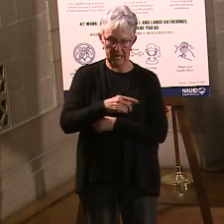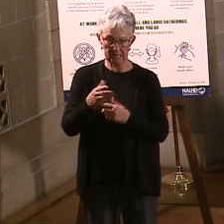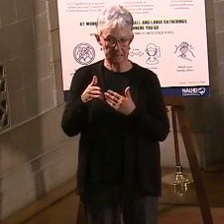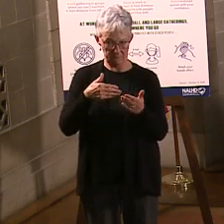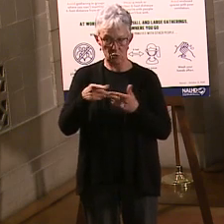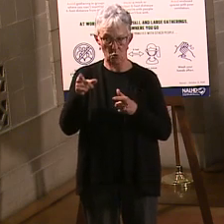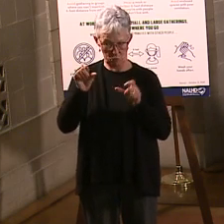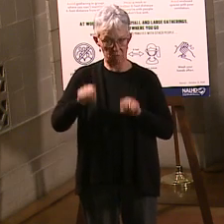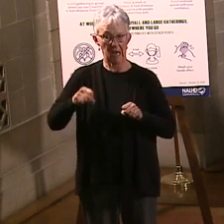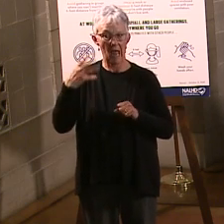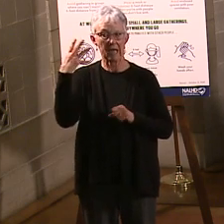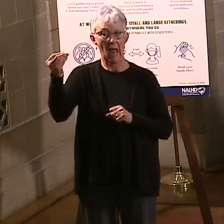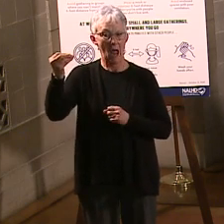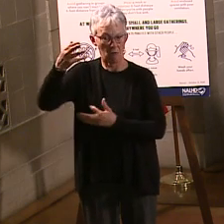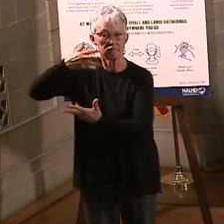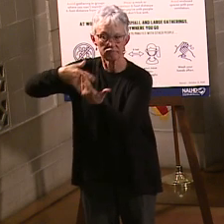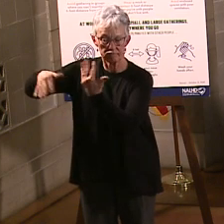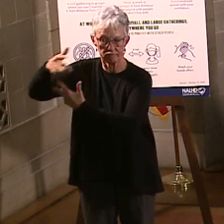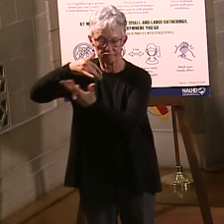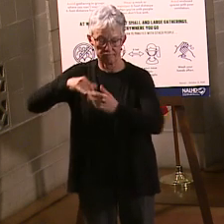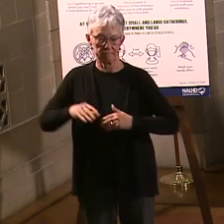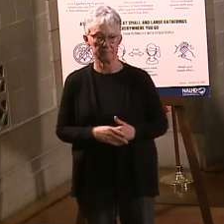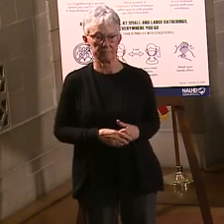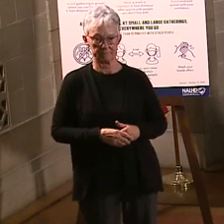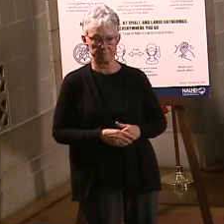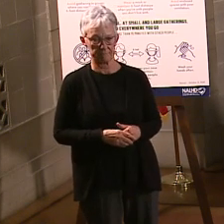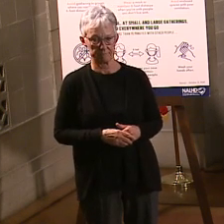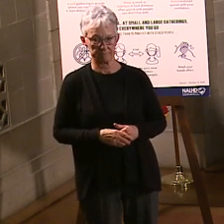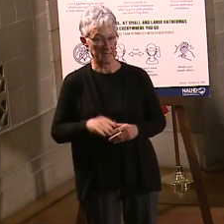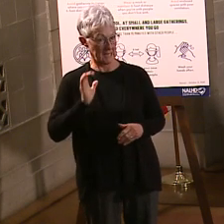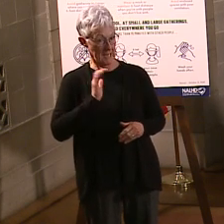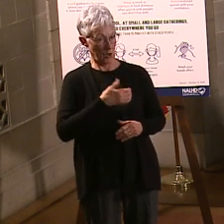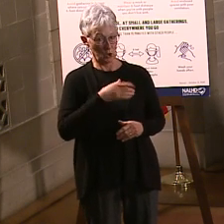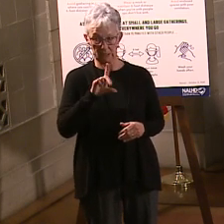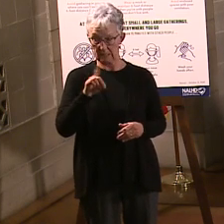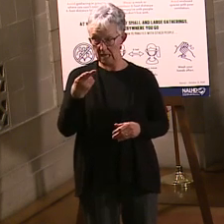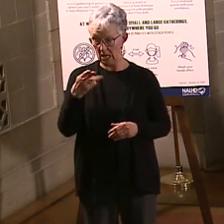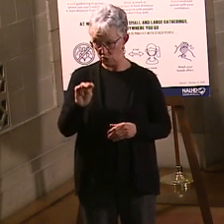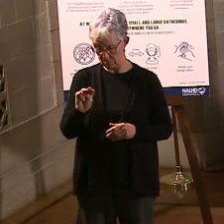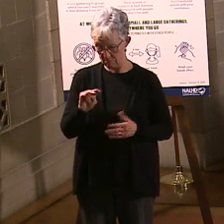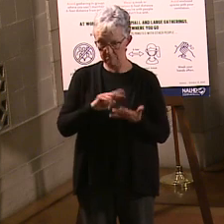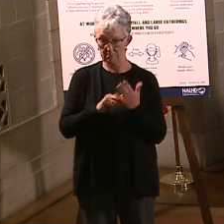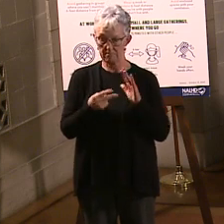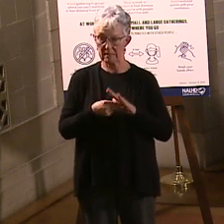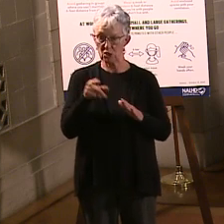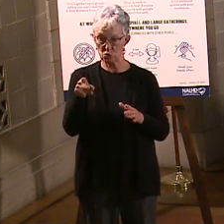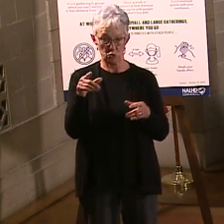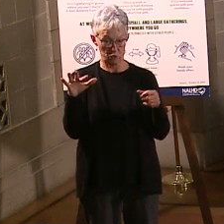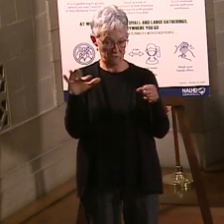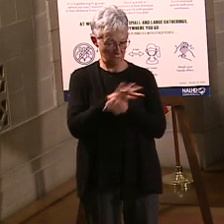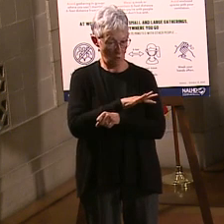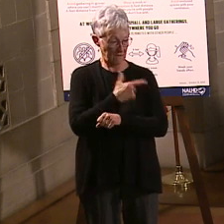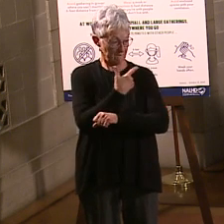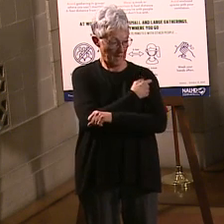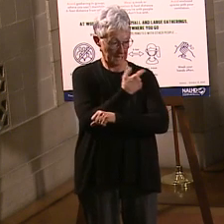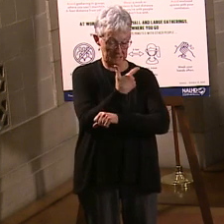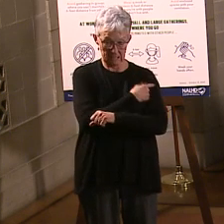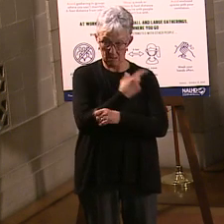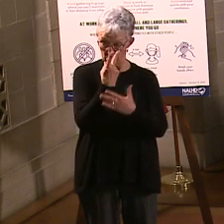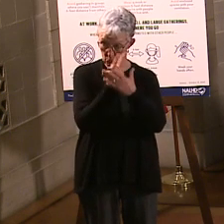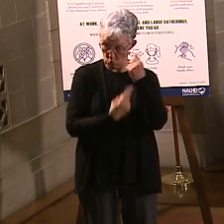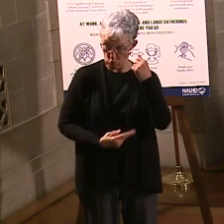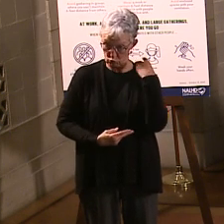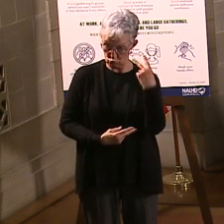Also, we're putting in our DHM that if you are fully vaccinated, which means you get both doses of Pfizer and Moderna